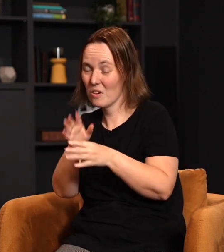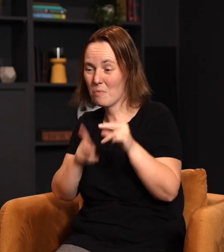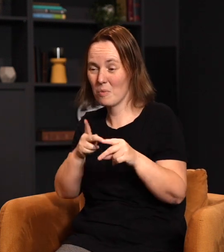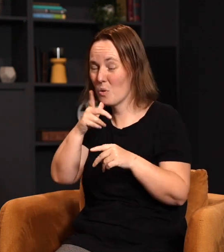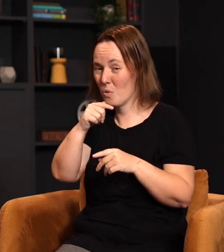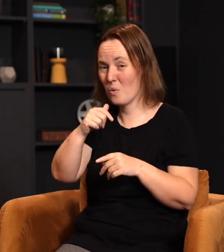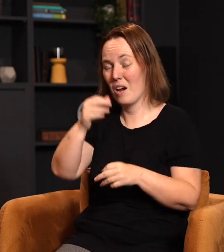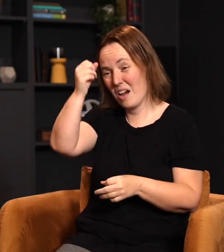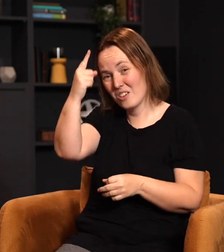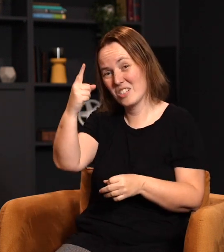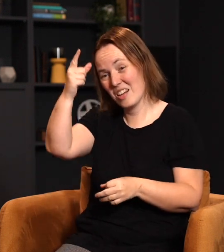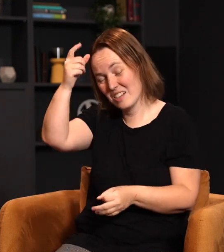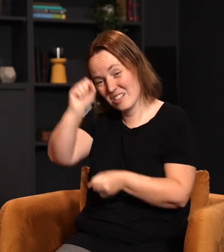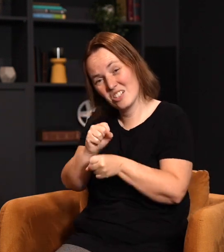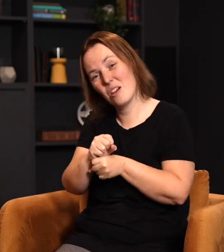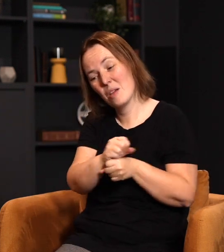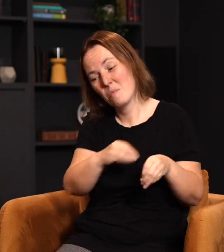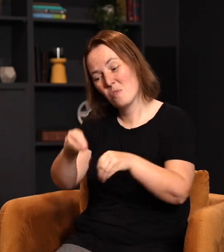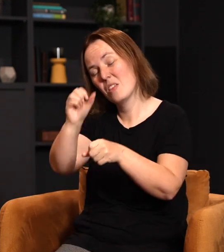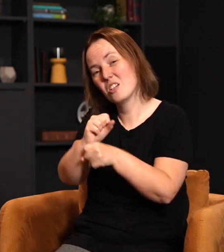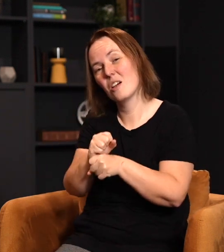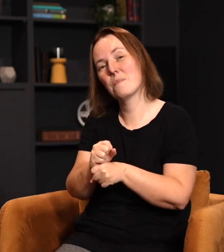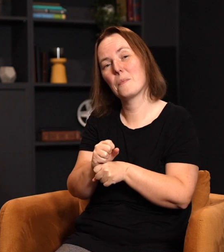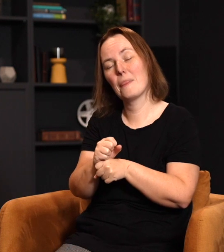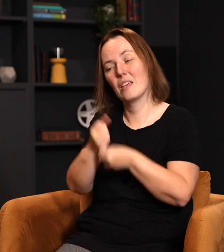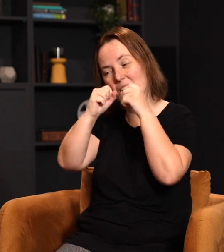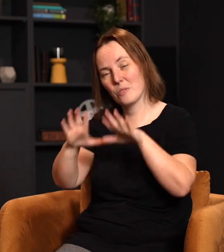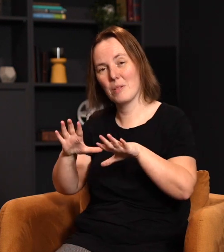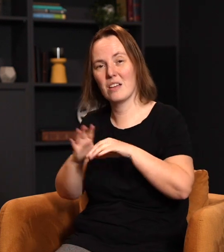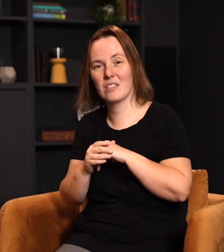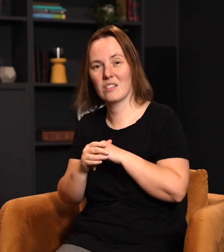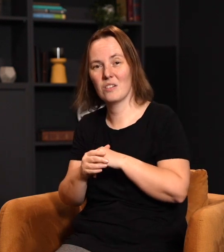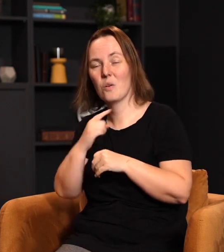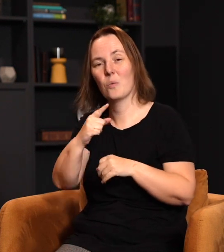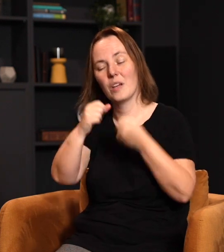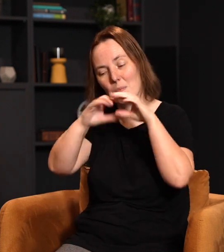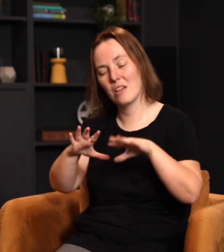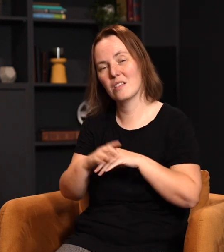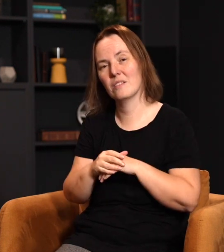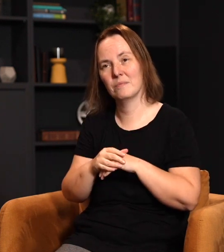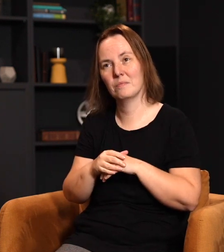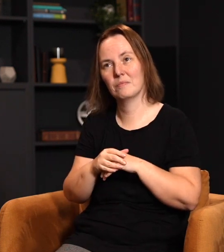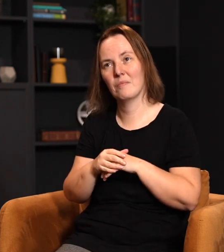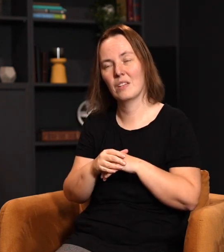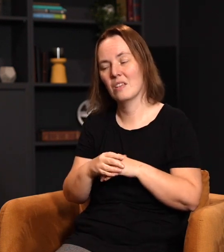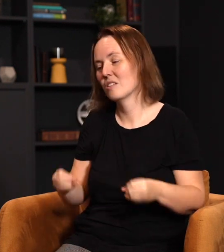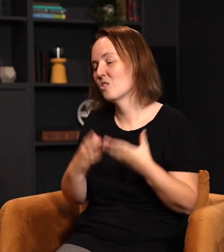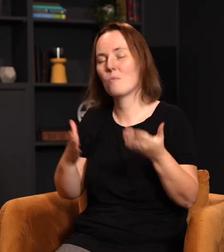people who understand that assignment and move in that assignment, then as we bless, we are blessed in so many